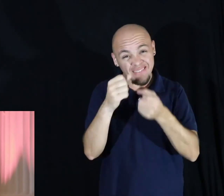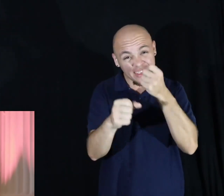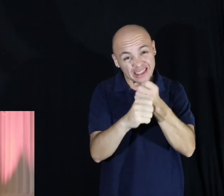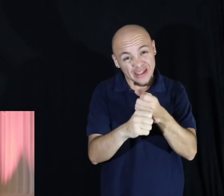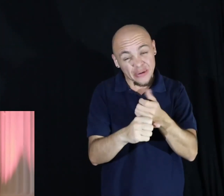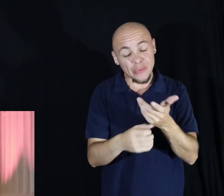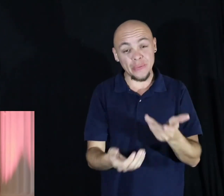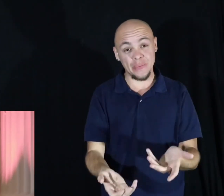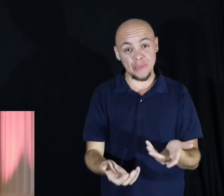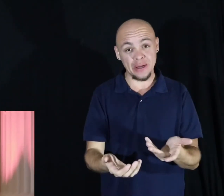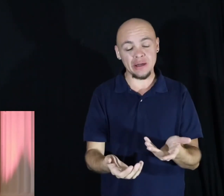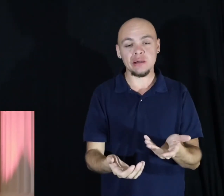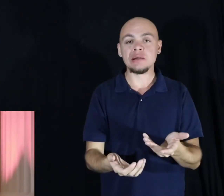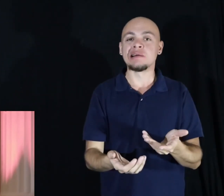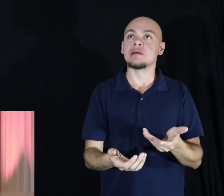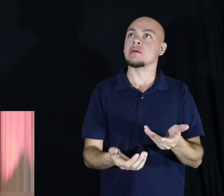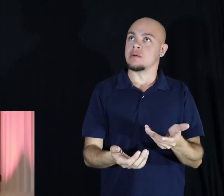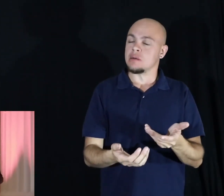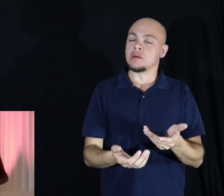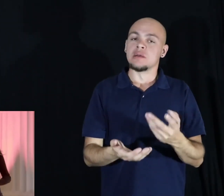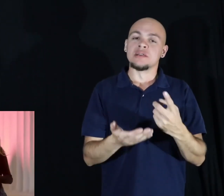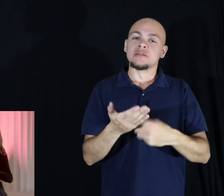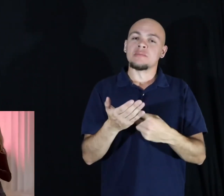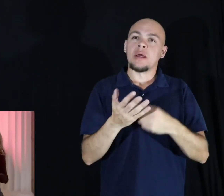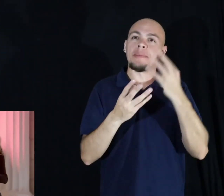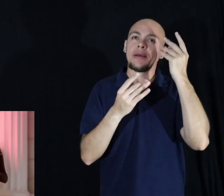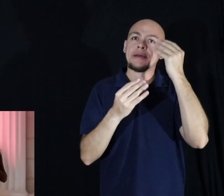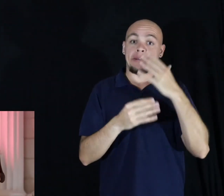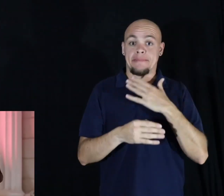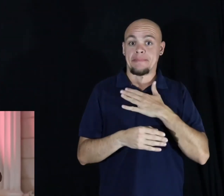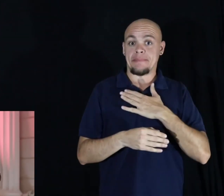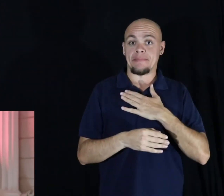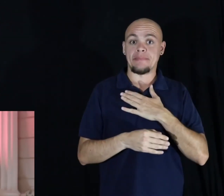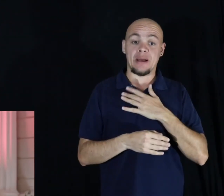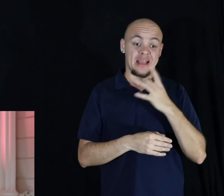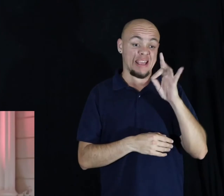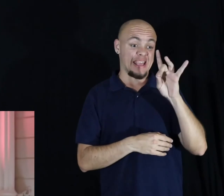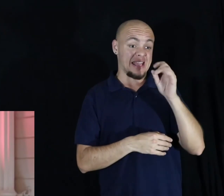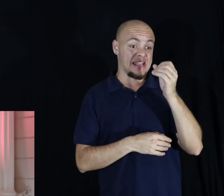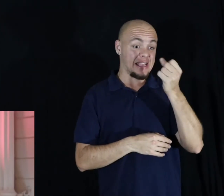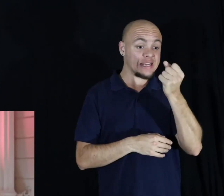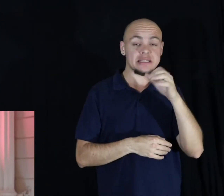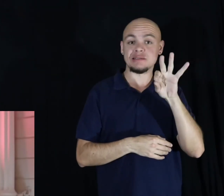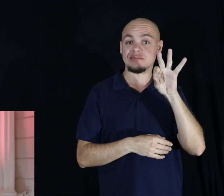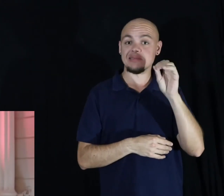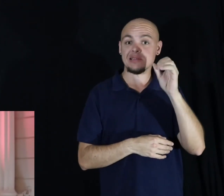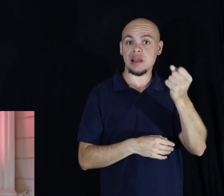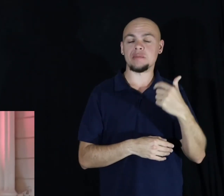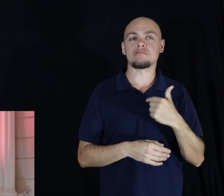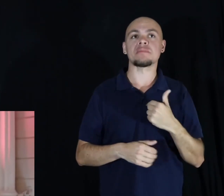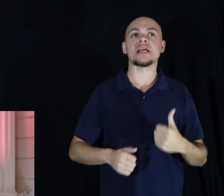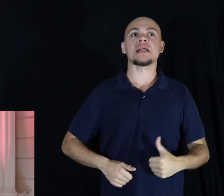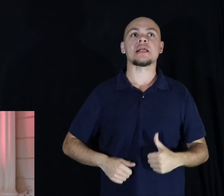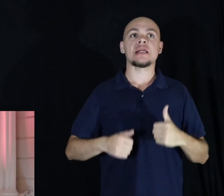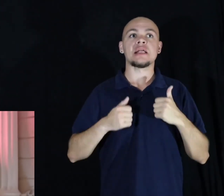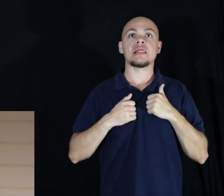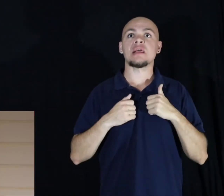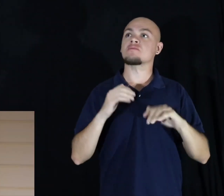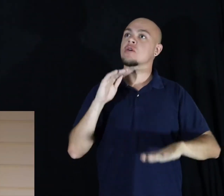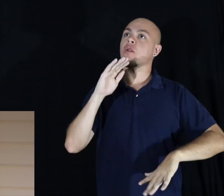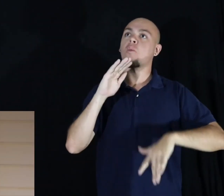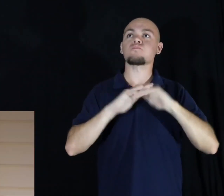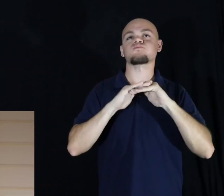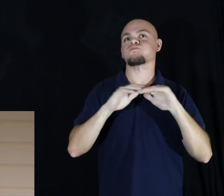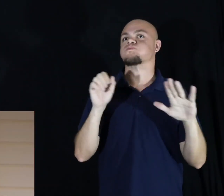You know, sometimes I sit and wonder, when I'm in my 80s and 90s, whether I would have lived my life to its fullest potential.